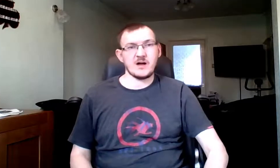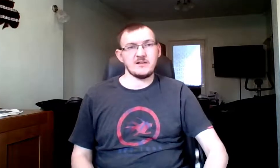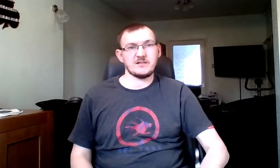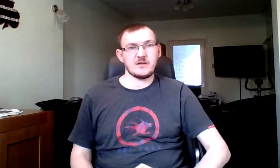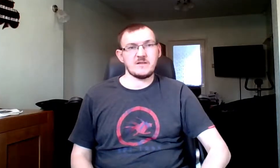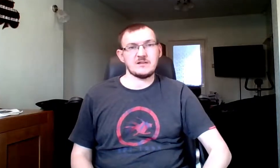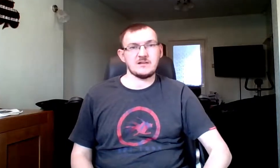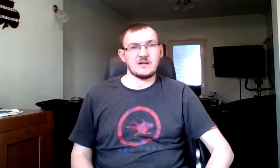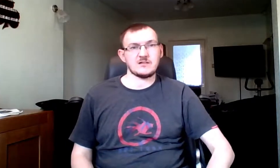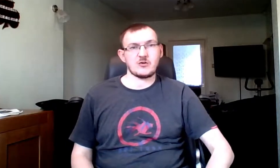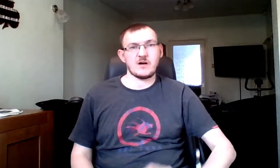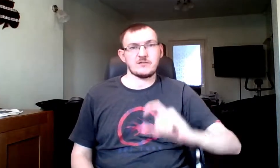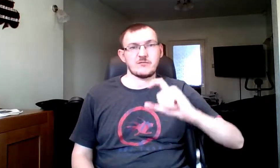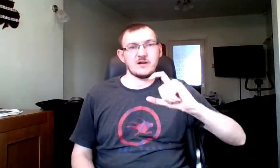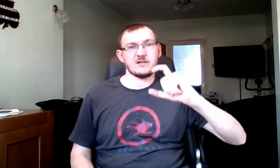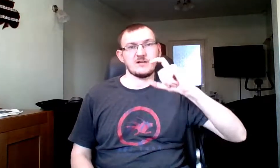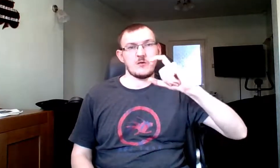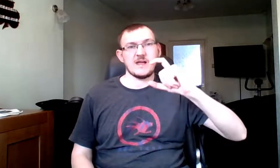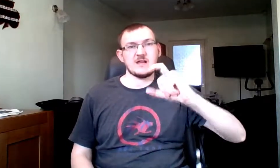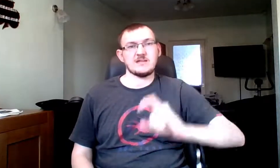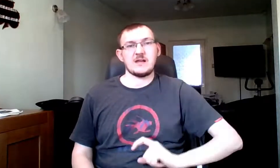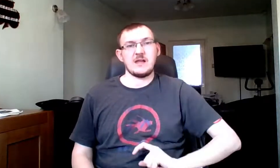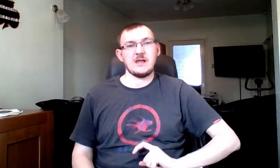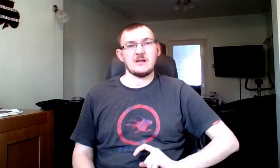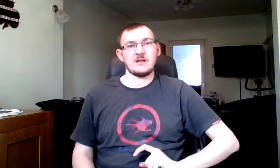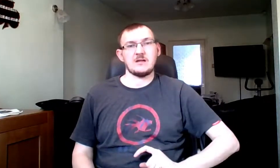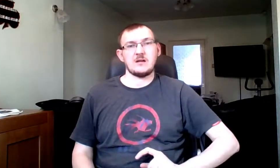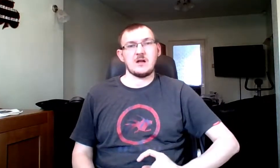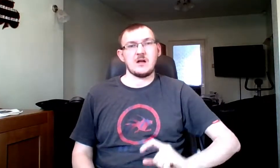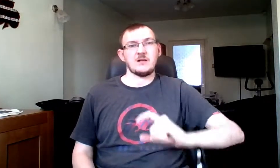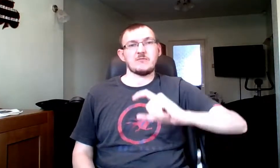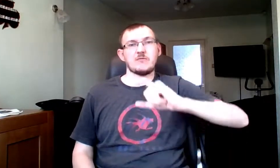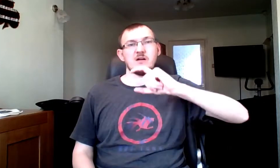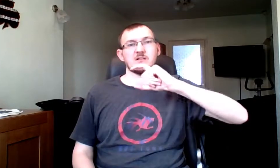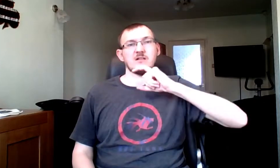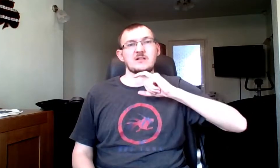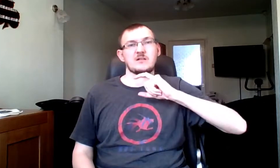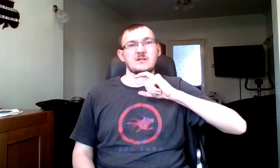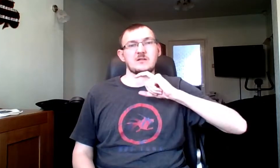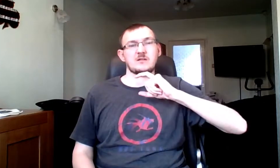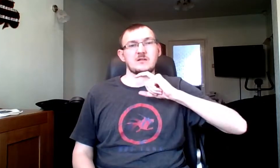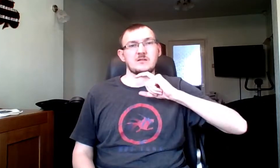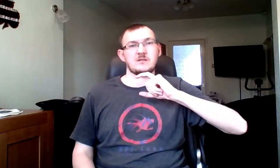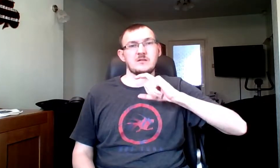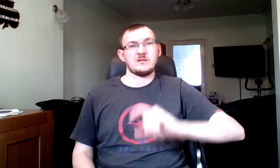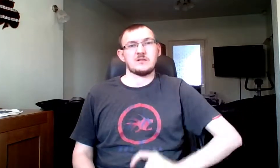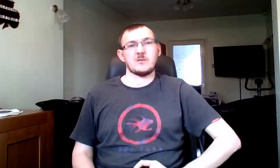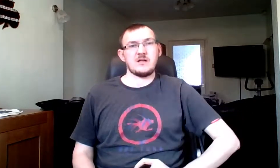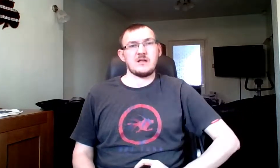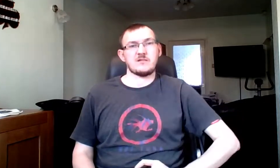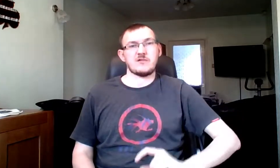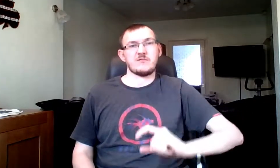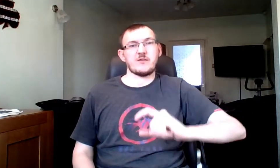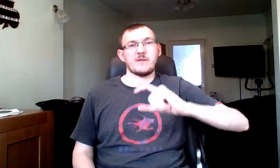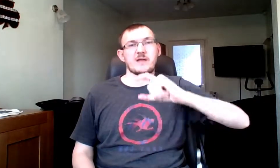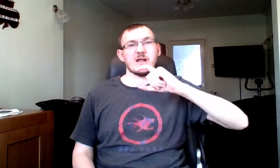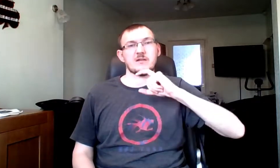So this is Christ rising, so we make a sea and it rises, so he's risen from the dead.